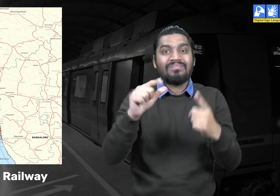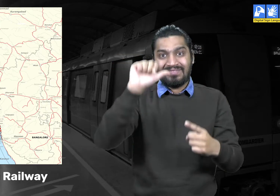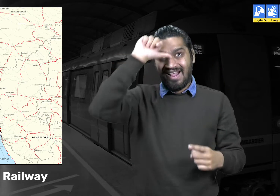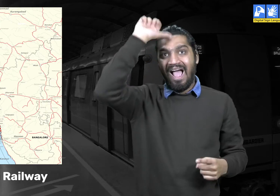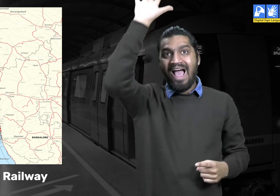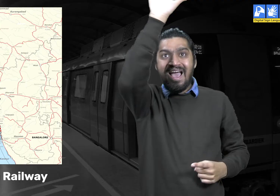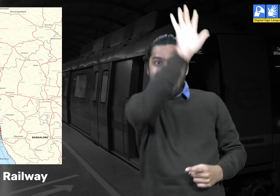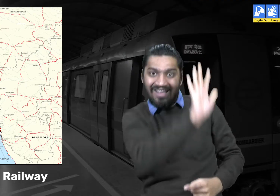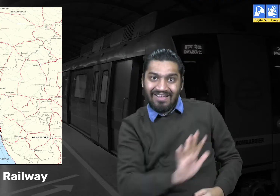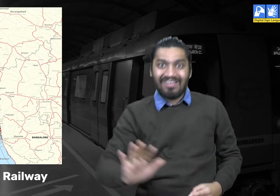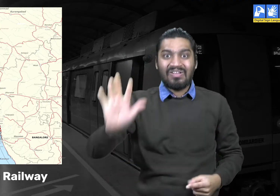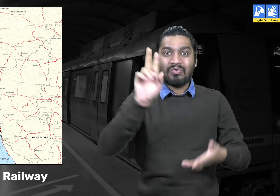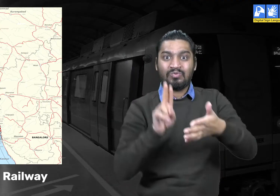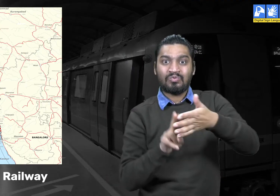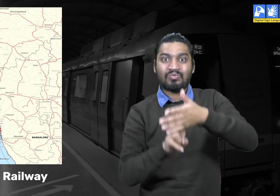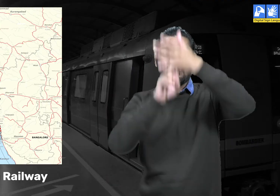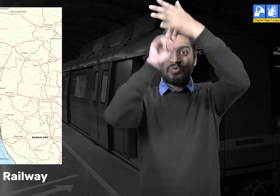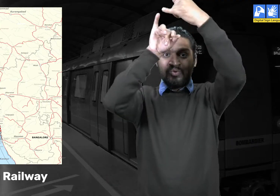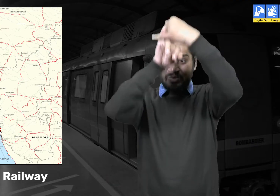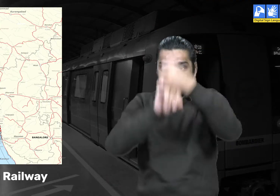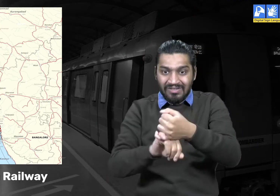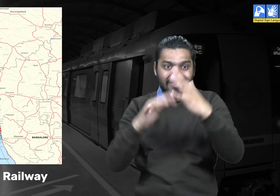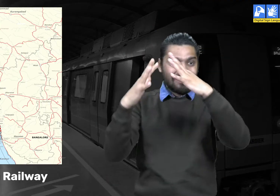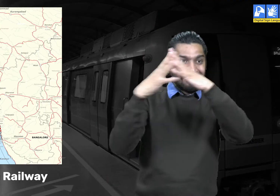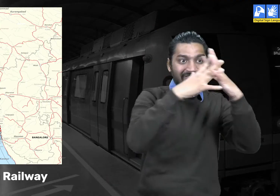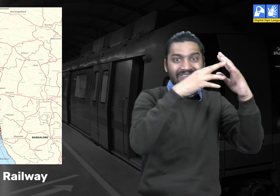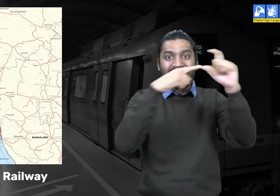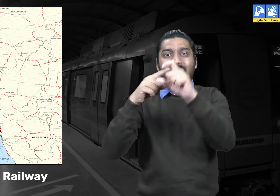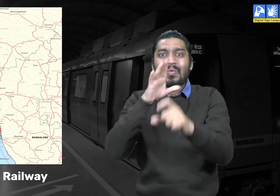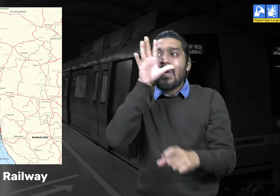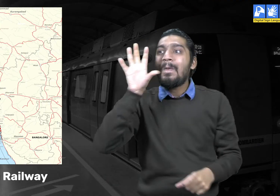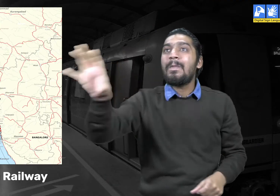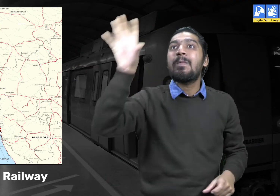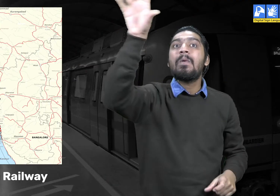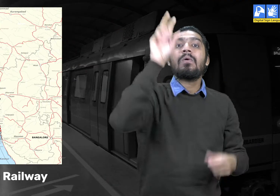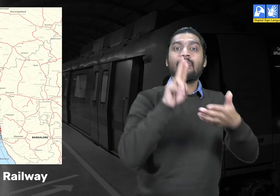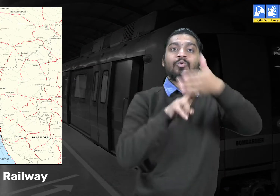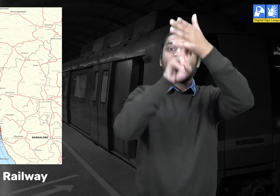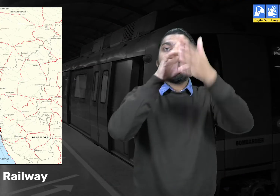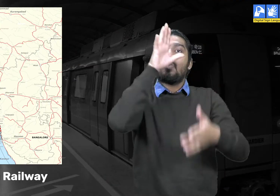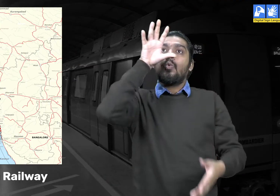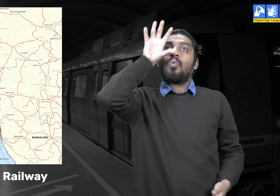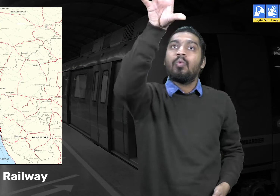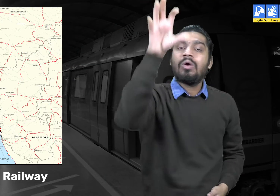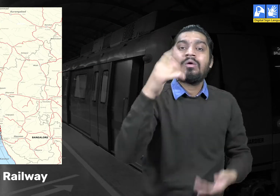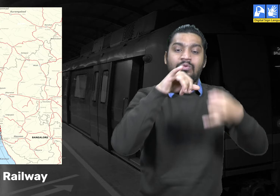The Indian Railway is divided into four regions North, South, East and West.